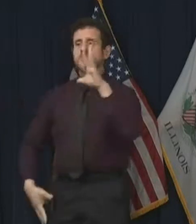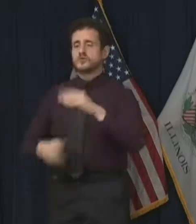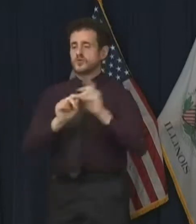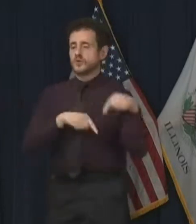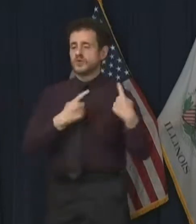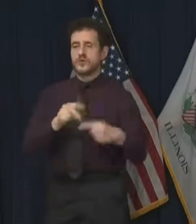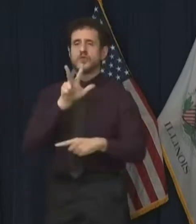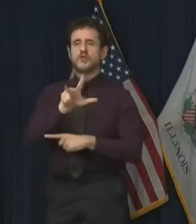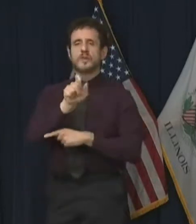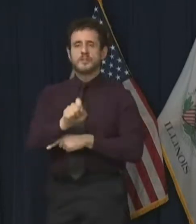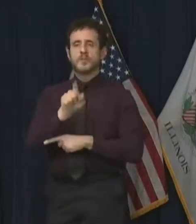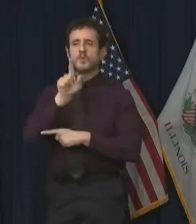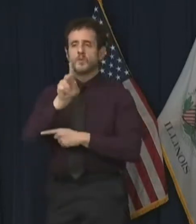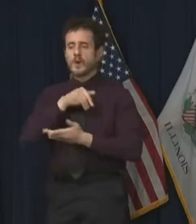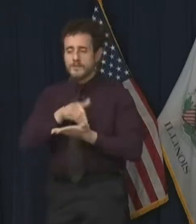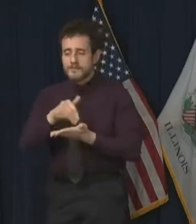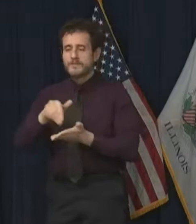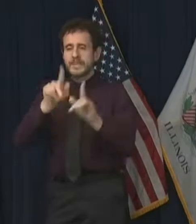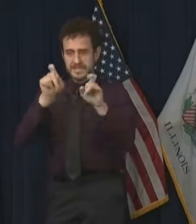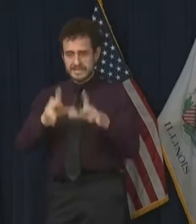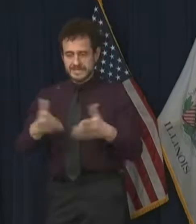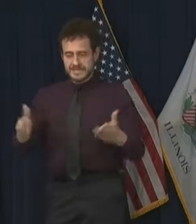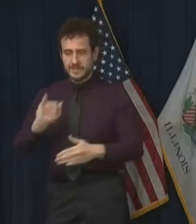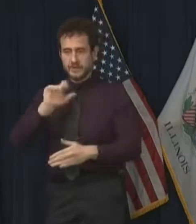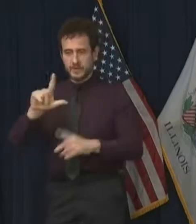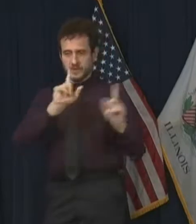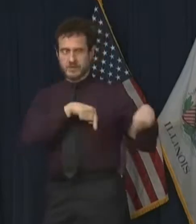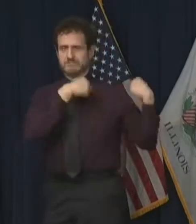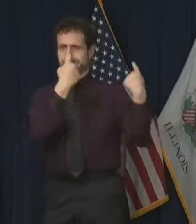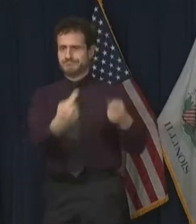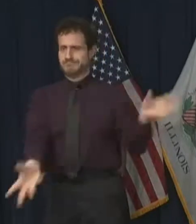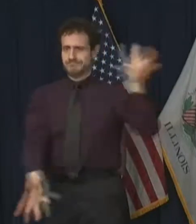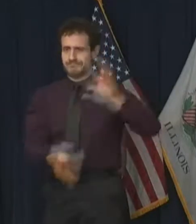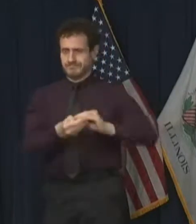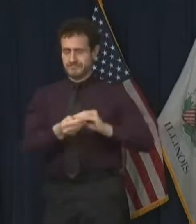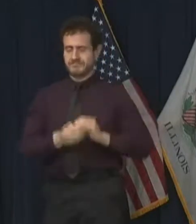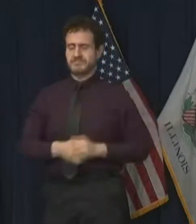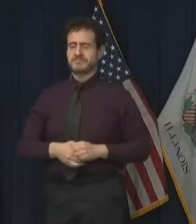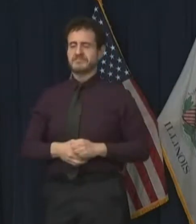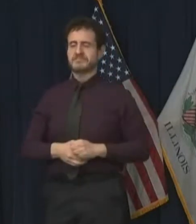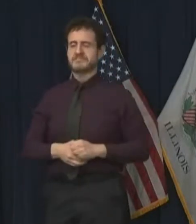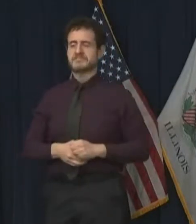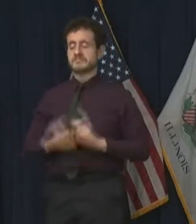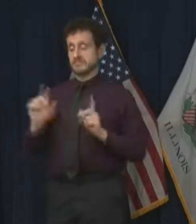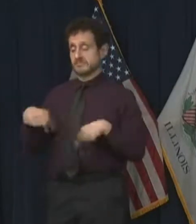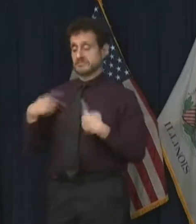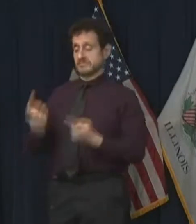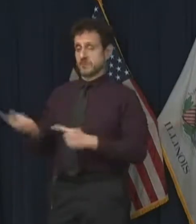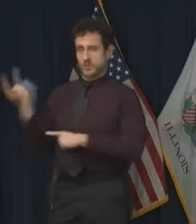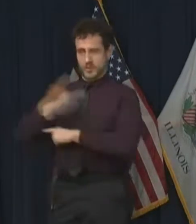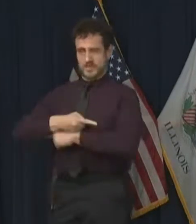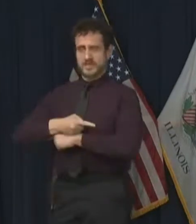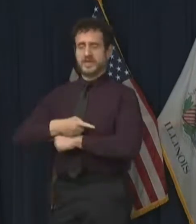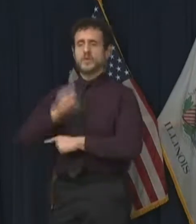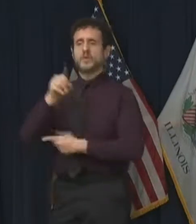than 3.1 million tests performed. Another fact, over the last 24 hours, 1